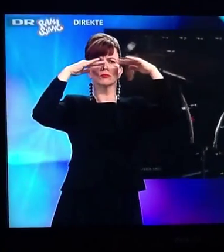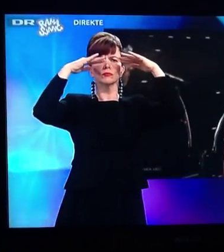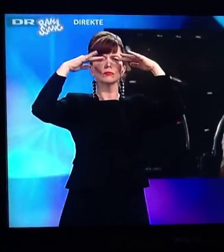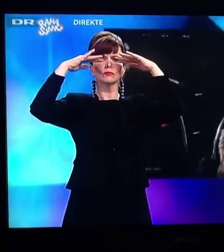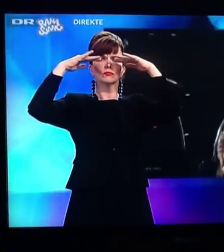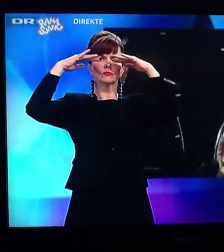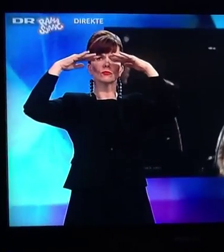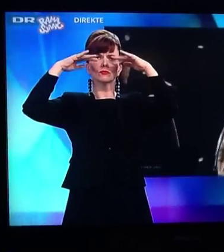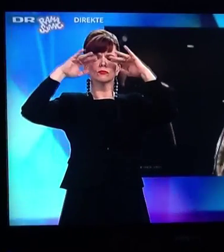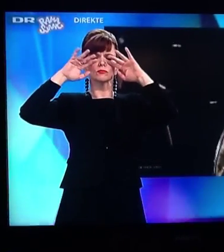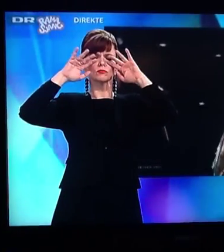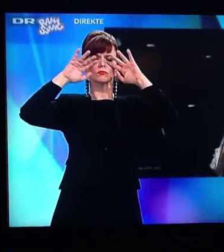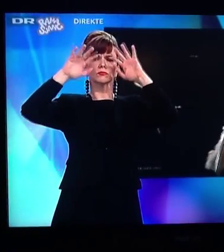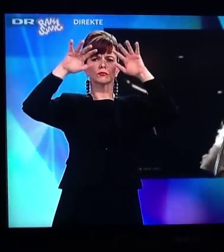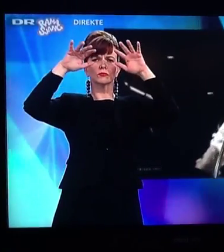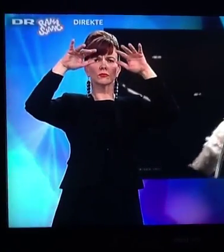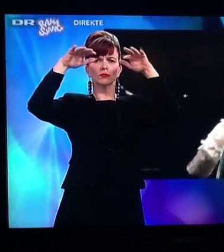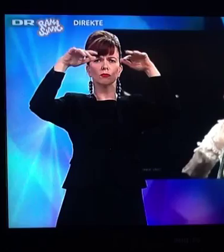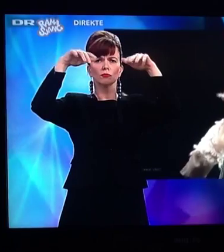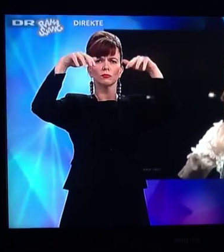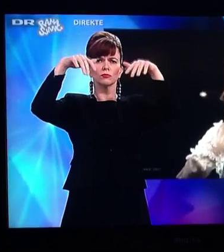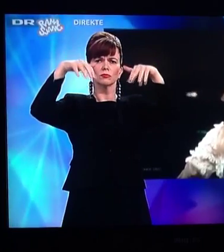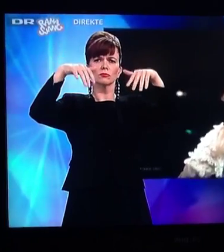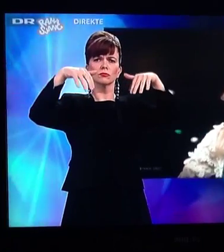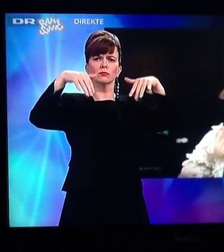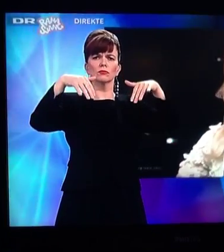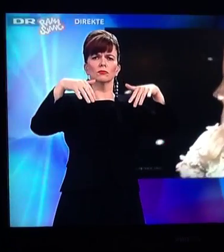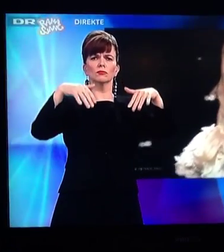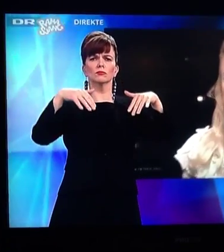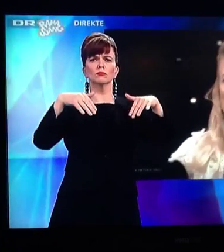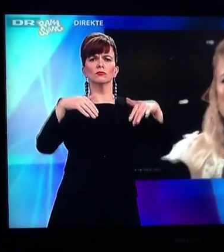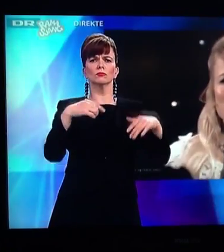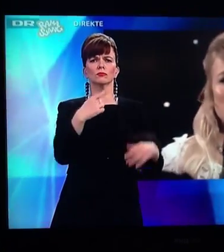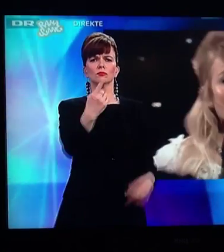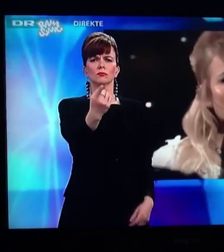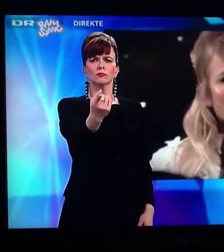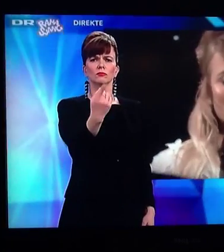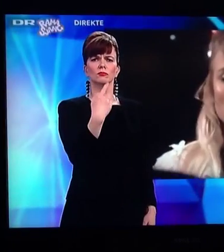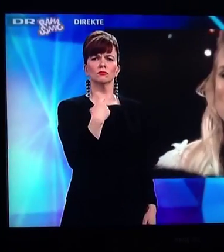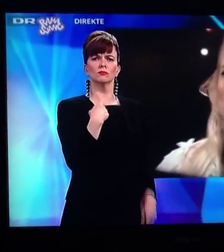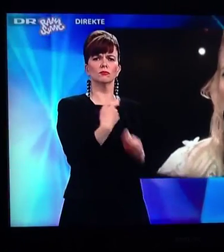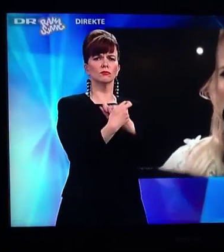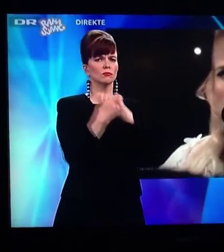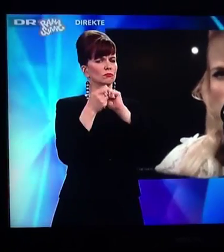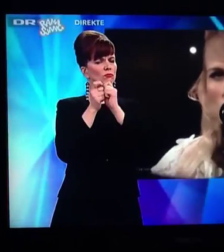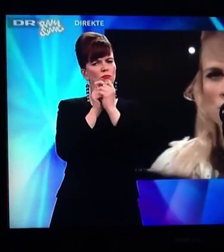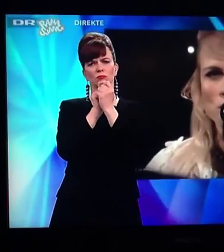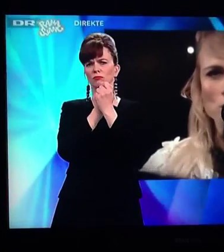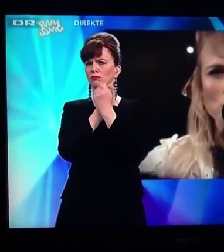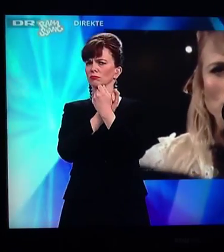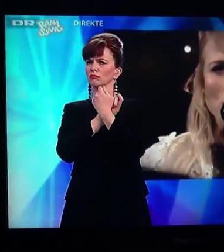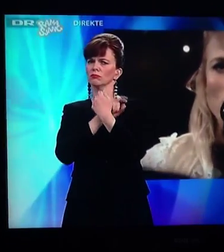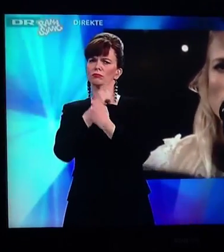the straining won't change us. So I can cease to cry.